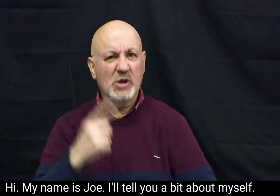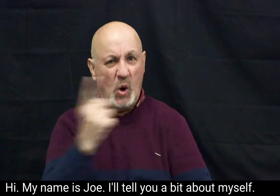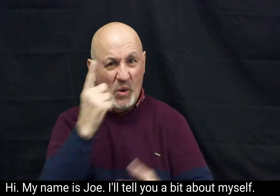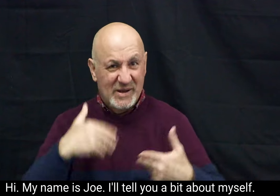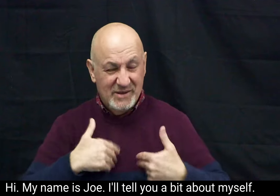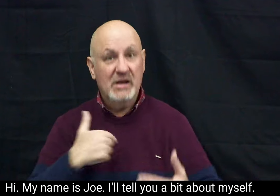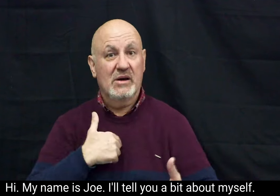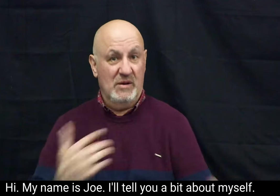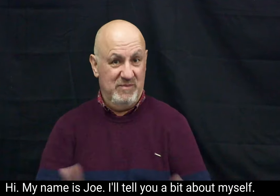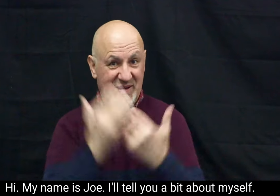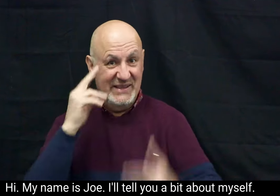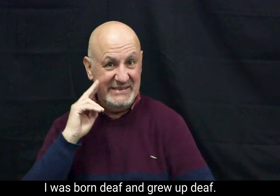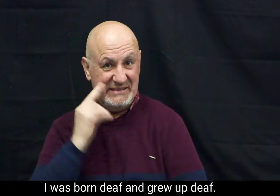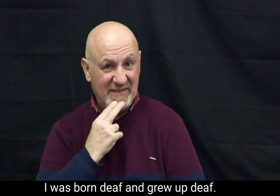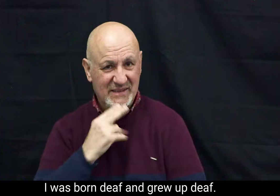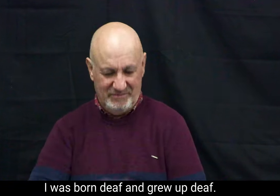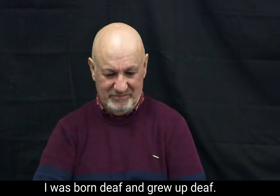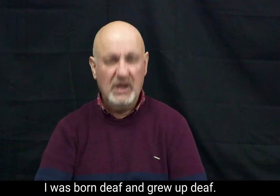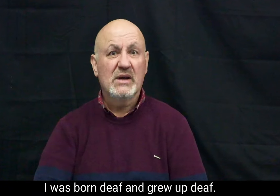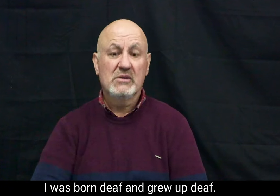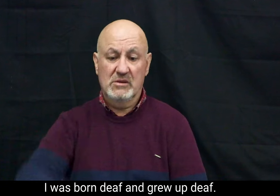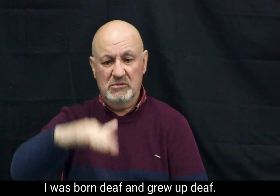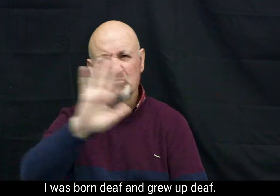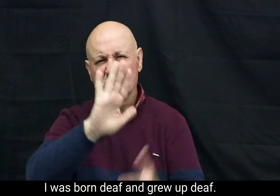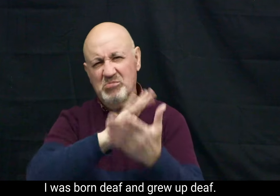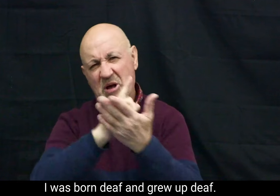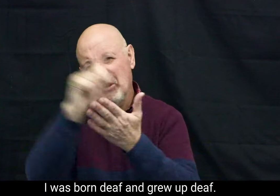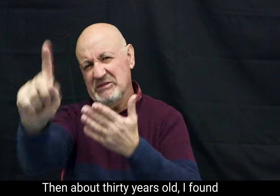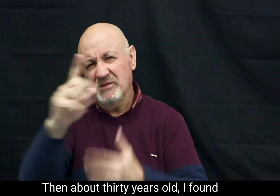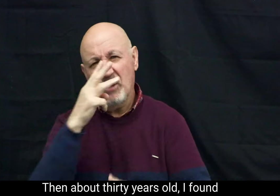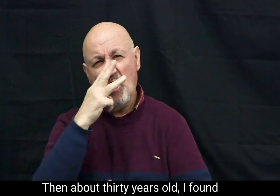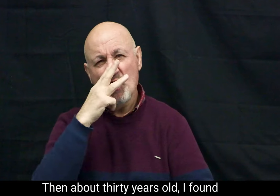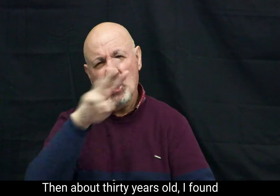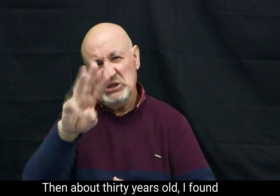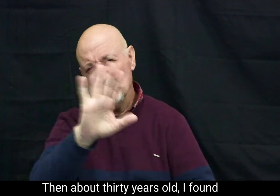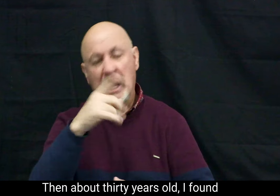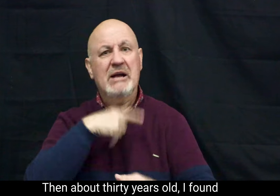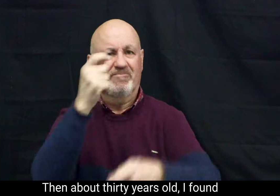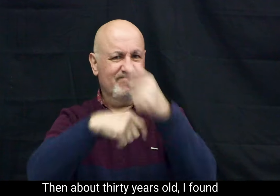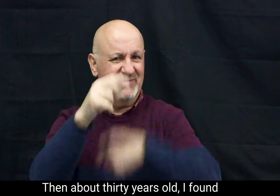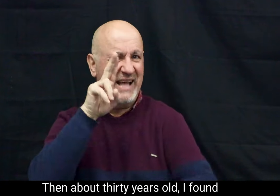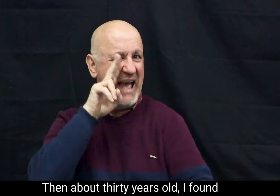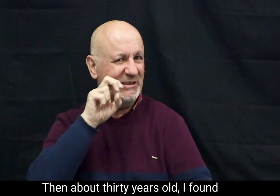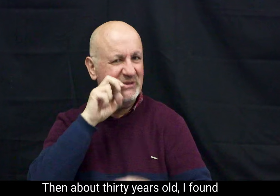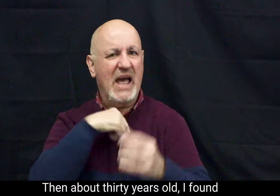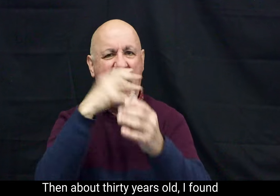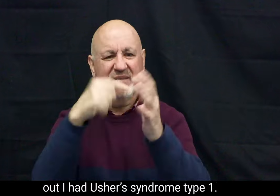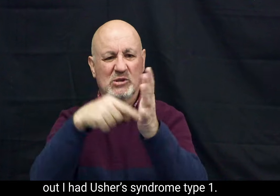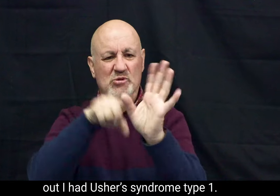I'll tell you a bit about myself. I was born deaf and grew up deaf. Then, about 30 years old, I found out I had Usher's